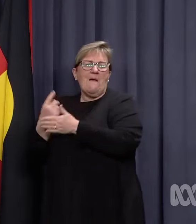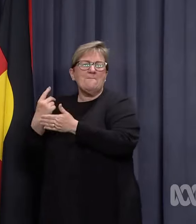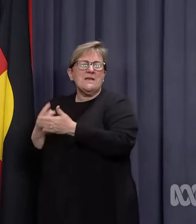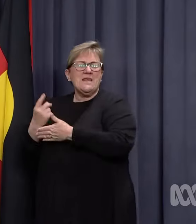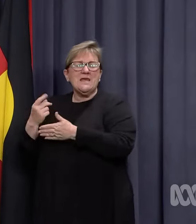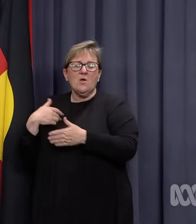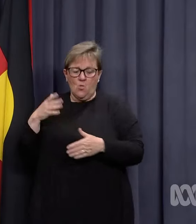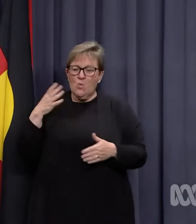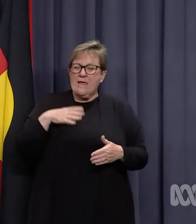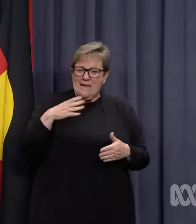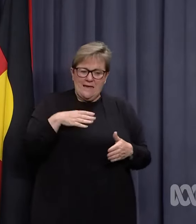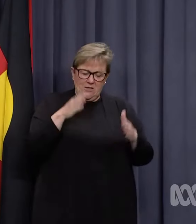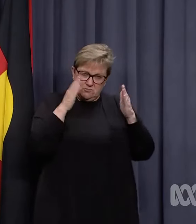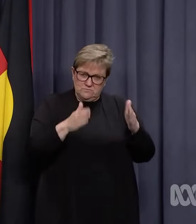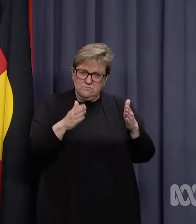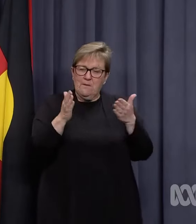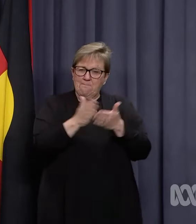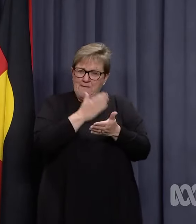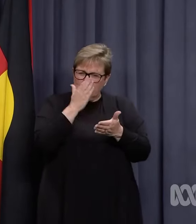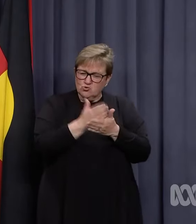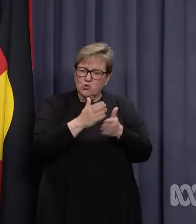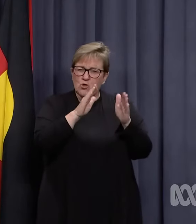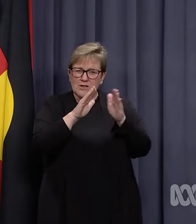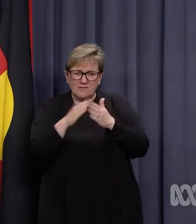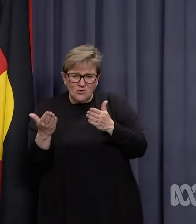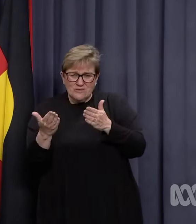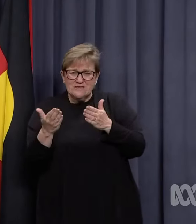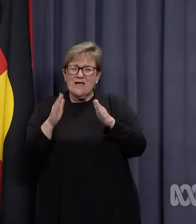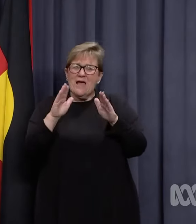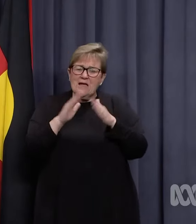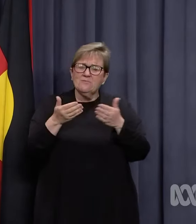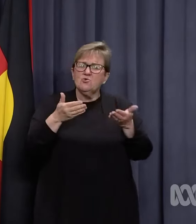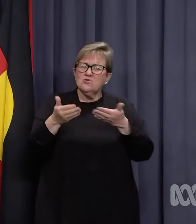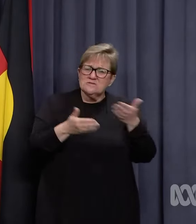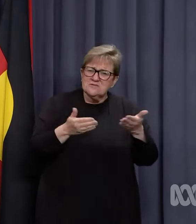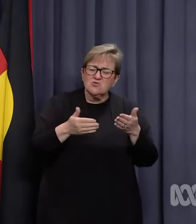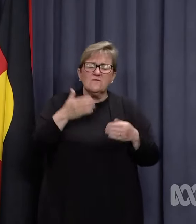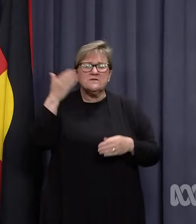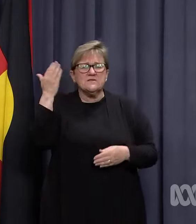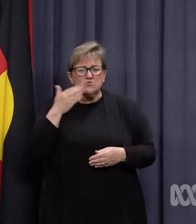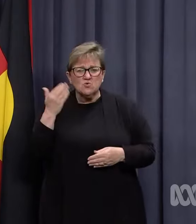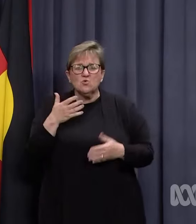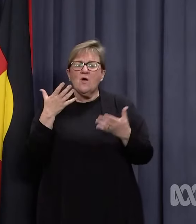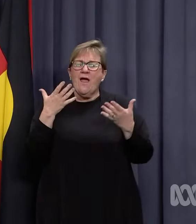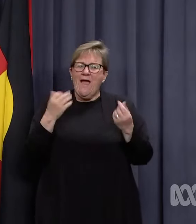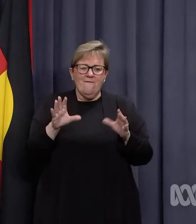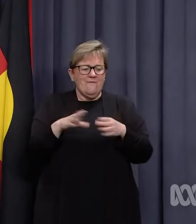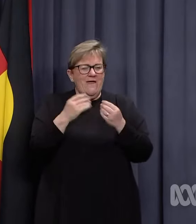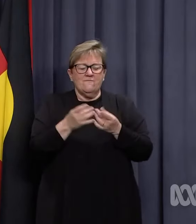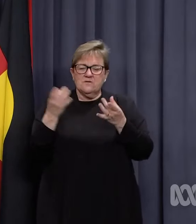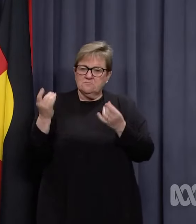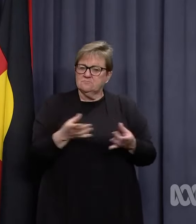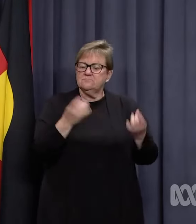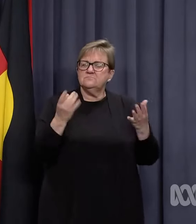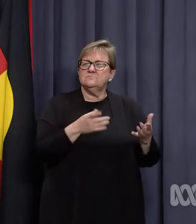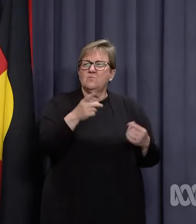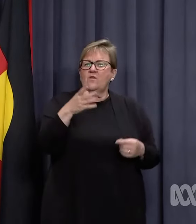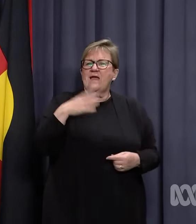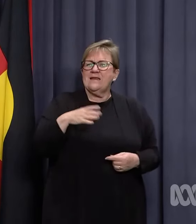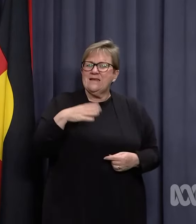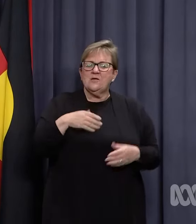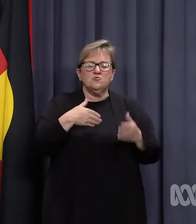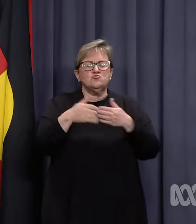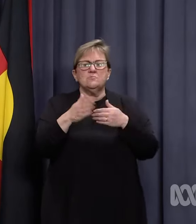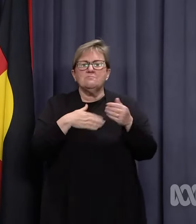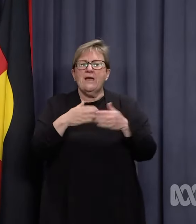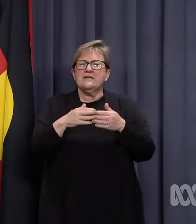We need to be able to ensure that the community and important community services and schools have the settings in place that they need to be able